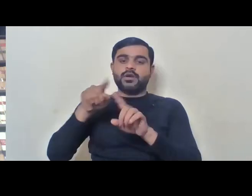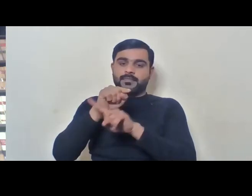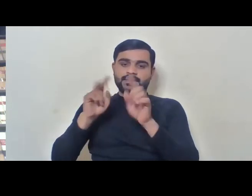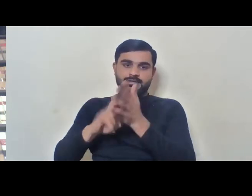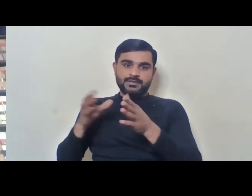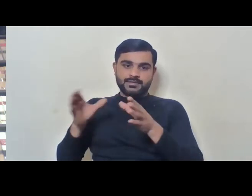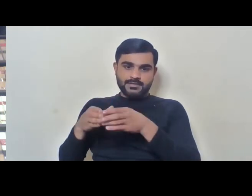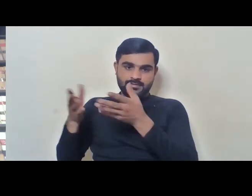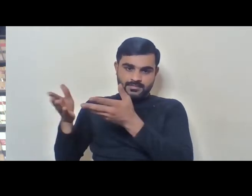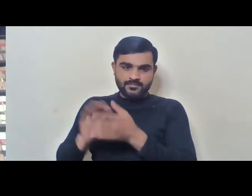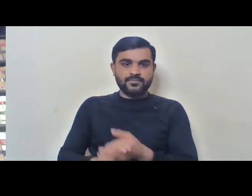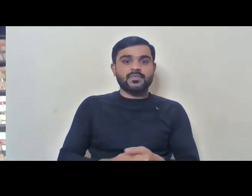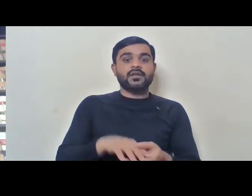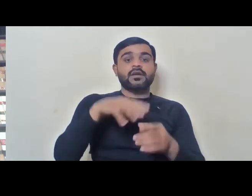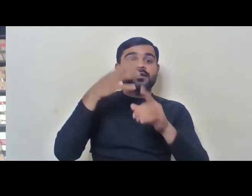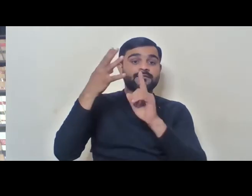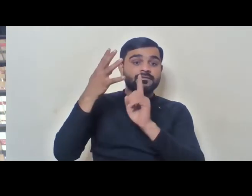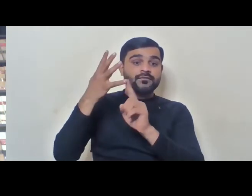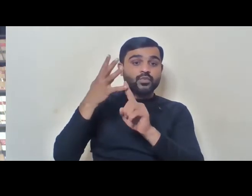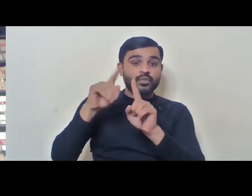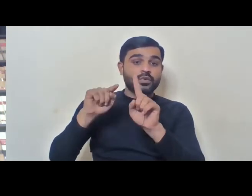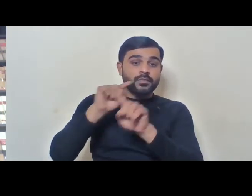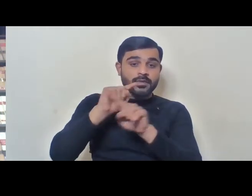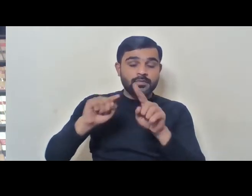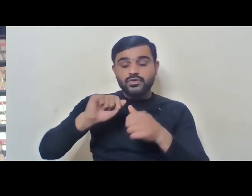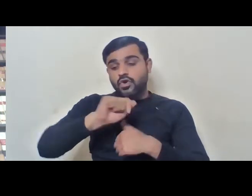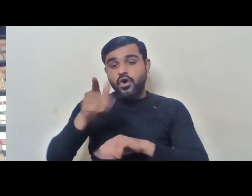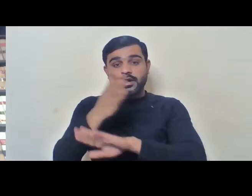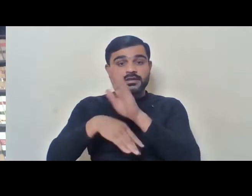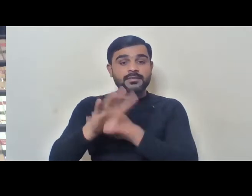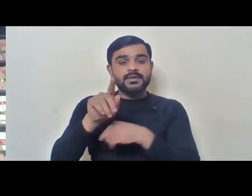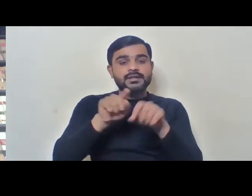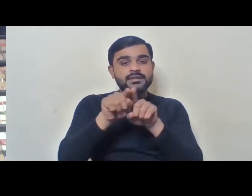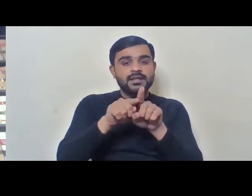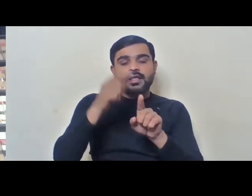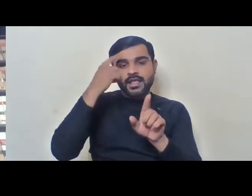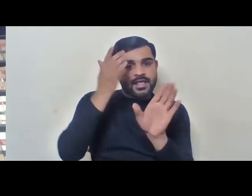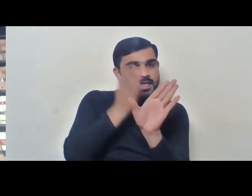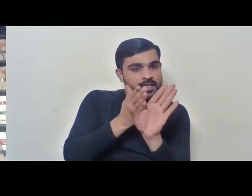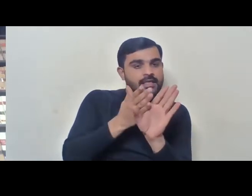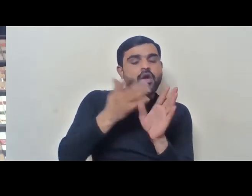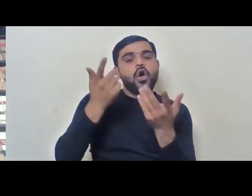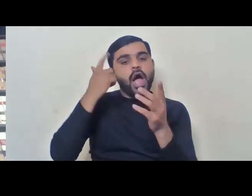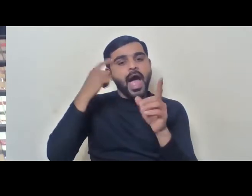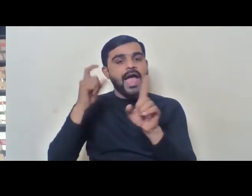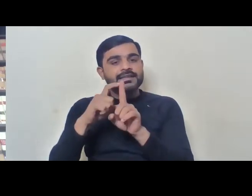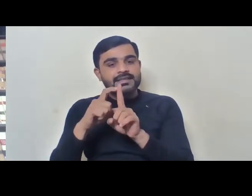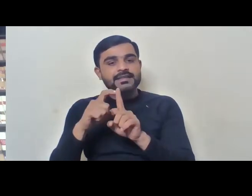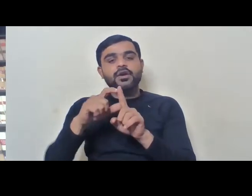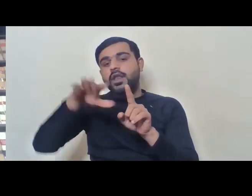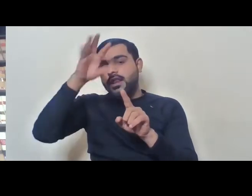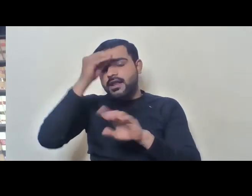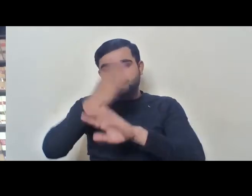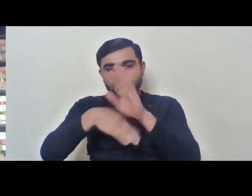for all the disabilities such as autism, intellectual disabilities, learning disabilities, mental